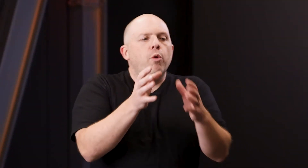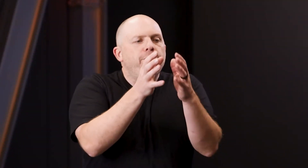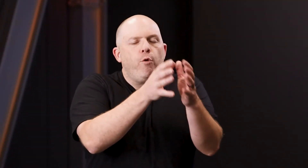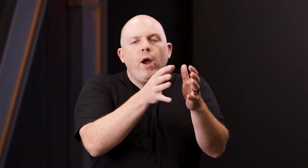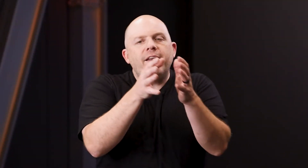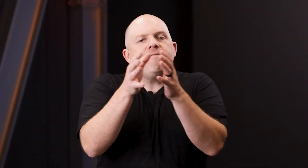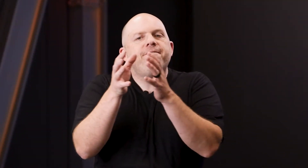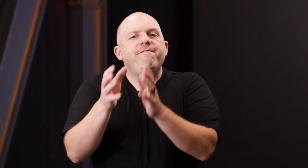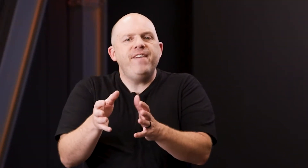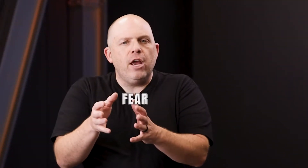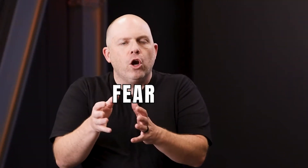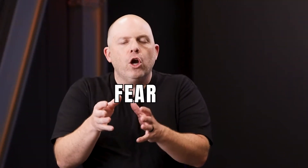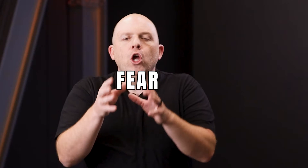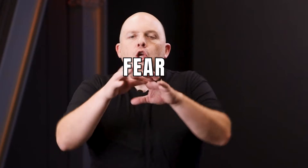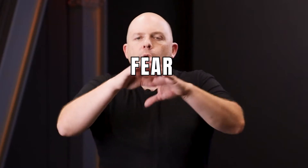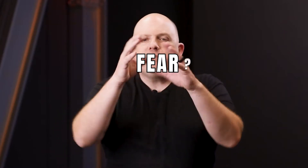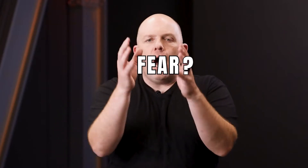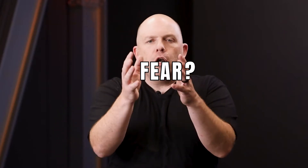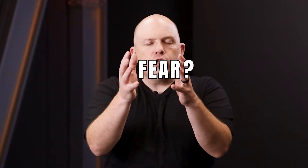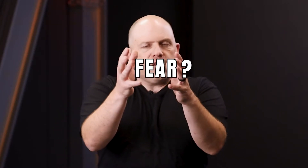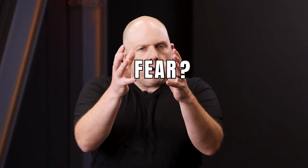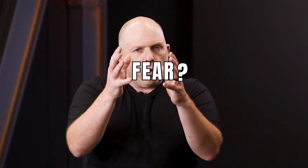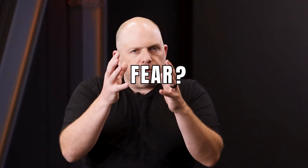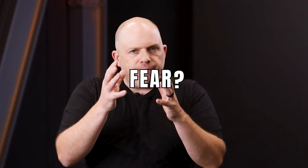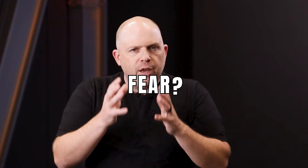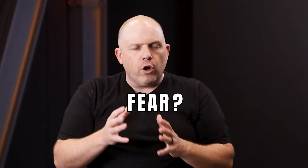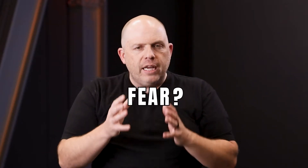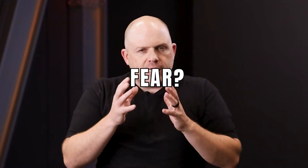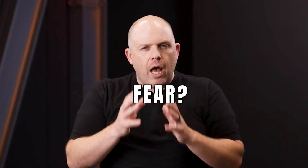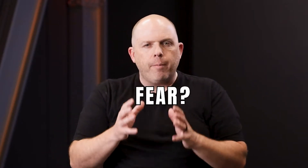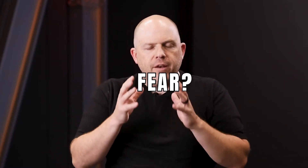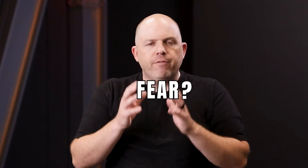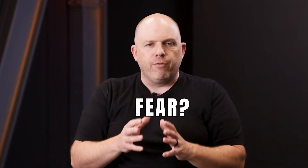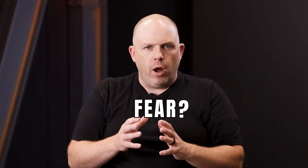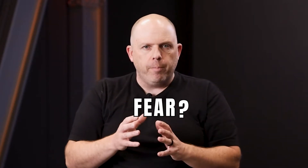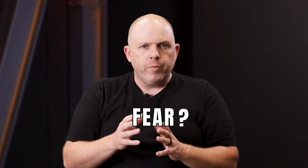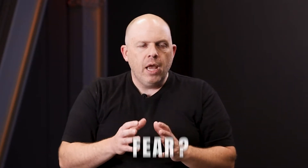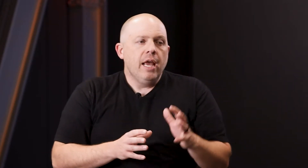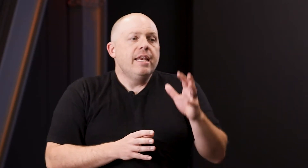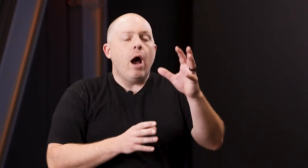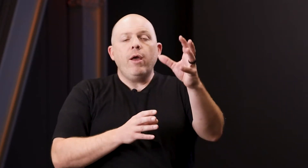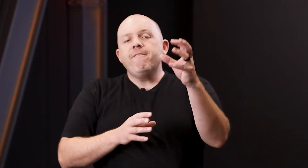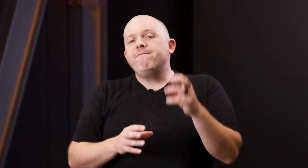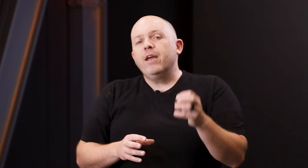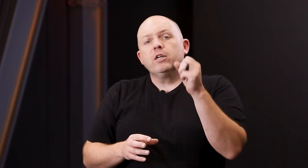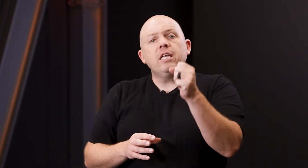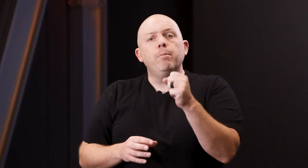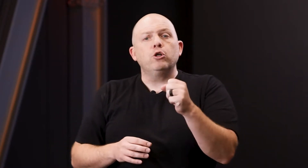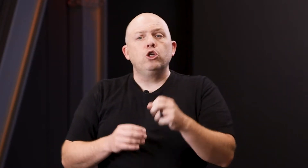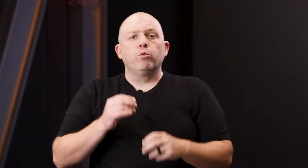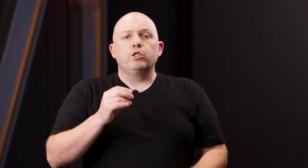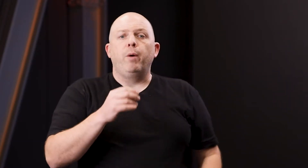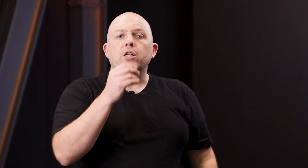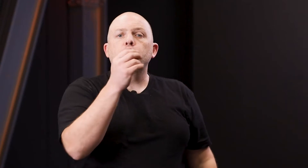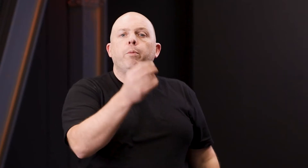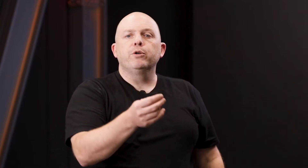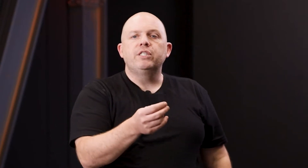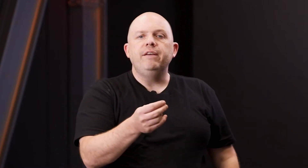avoid fear, you have to understand where fear is coming from. Now, if fear is an emotional response to a perceived